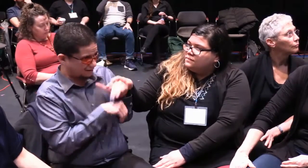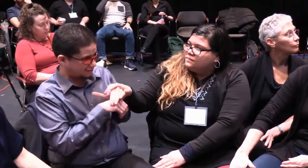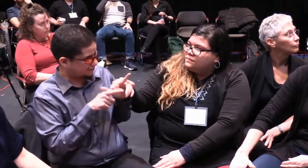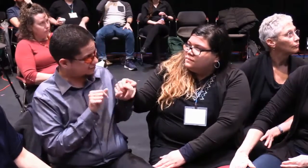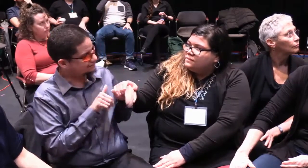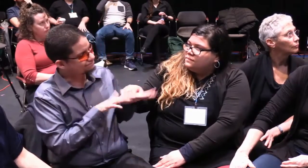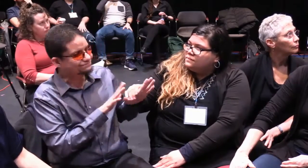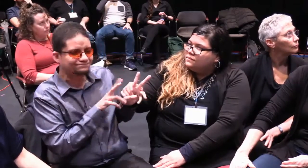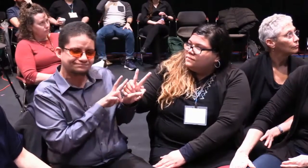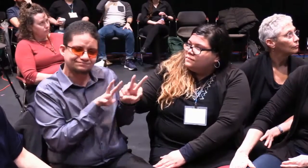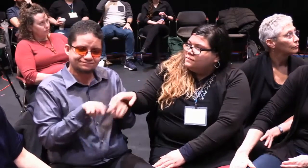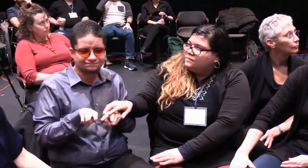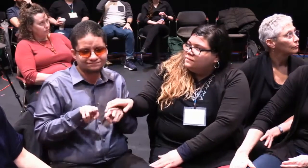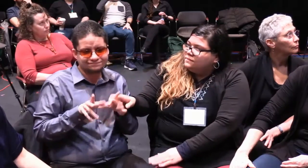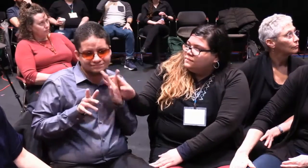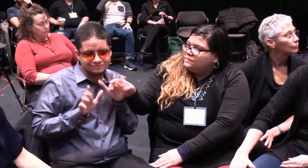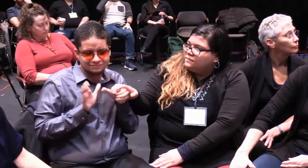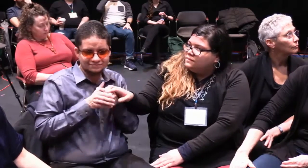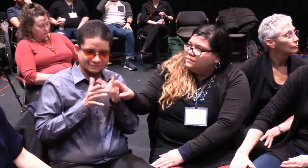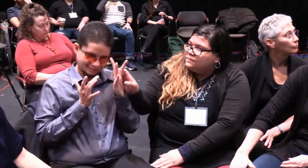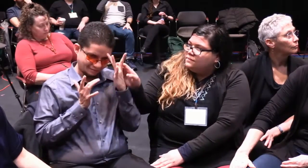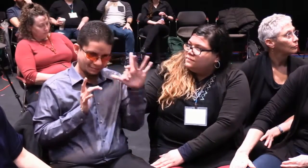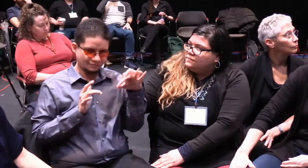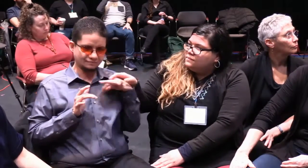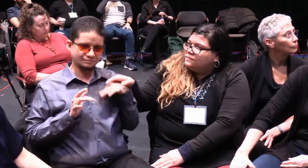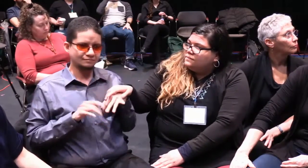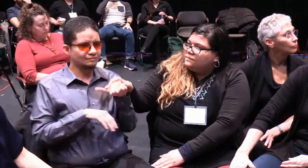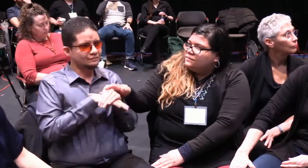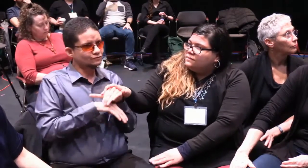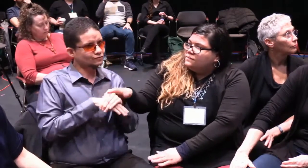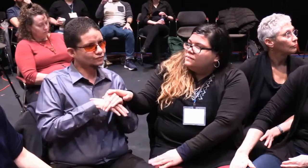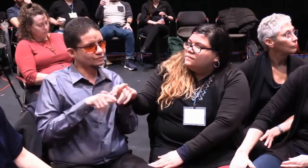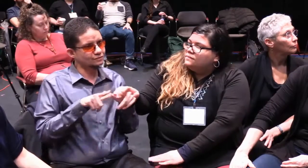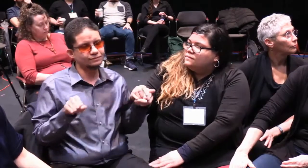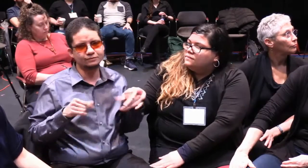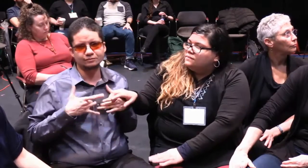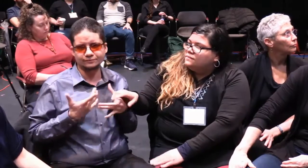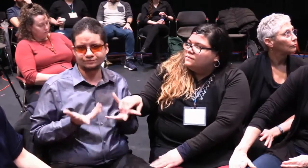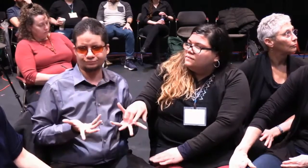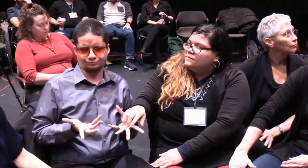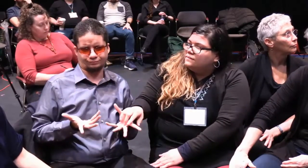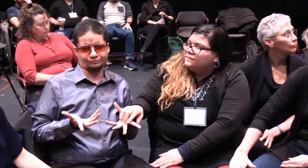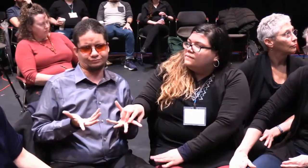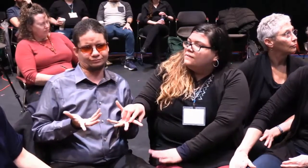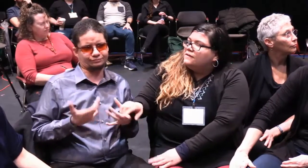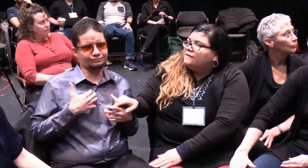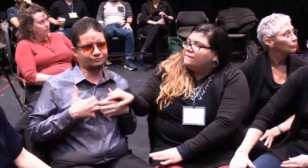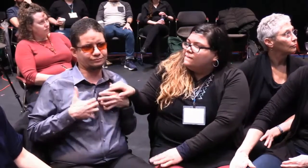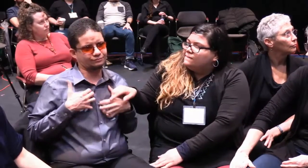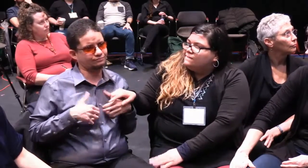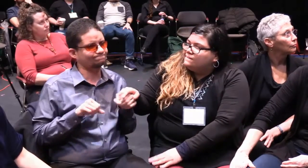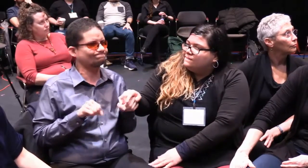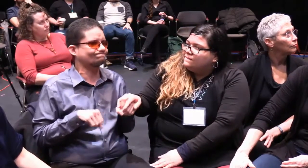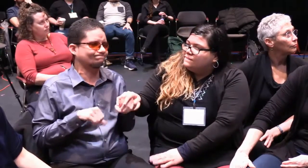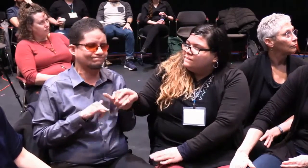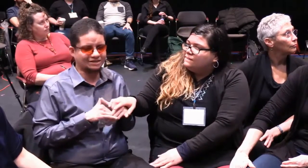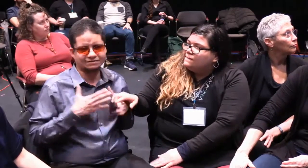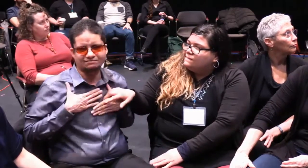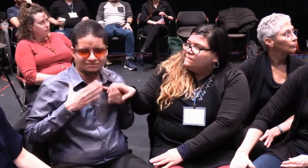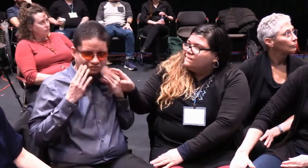about oppression, I think about language oppression. And how people have privilege because they